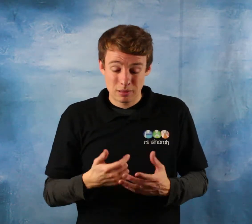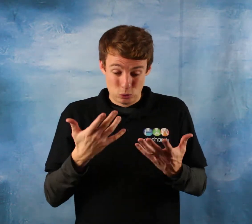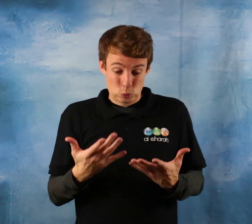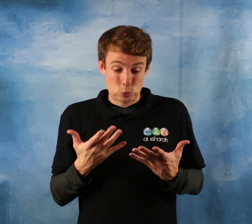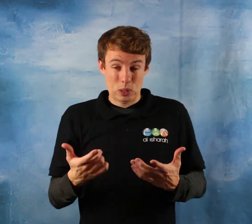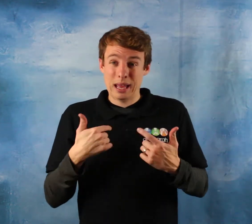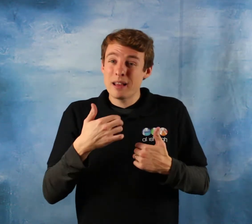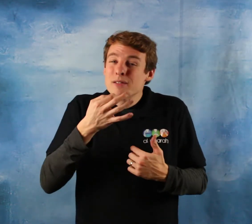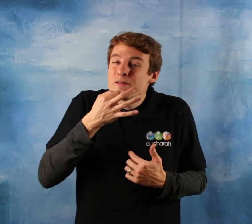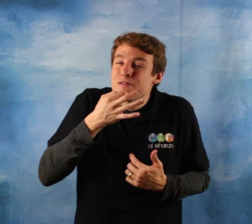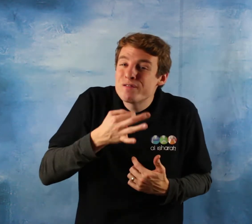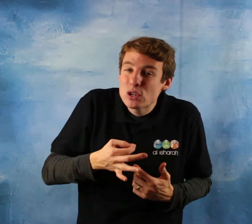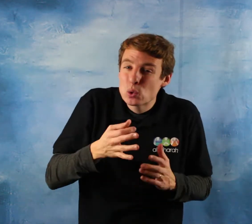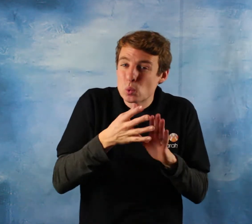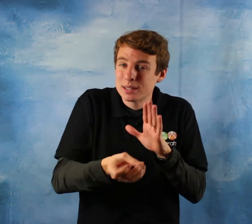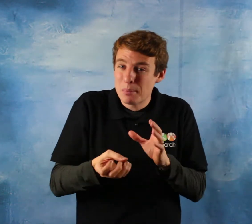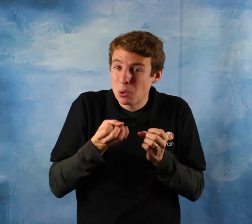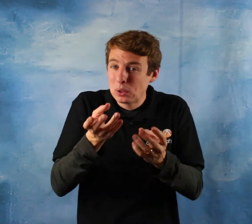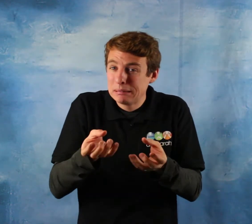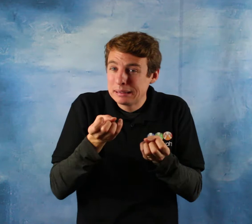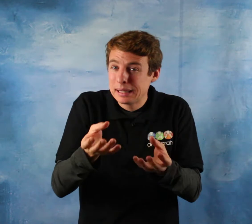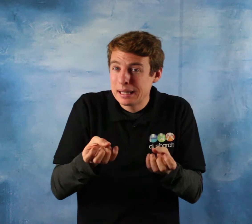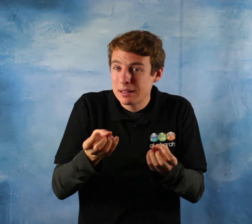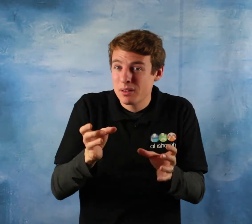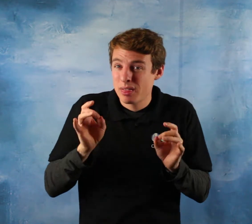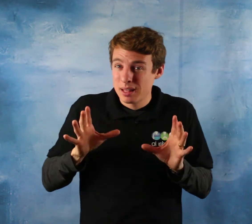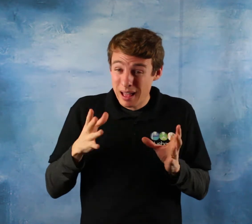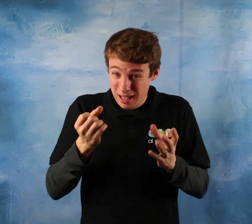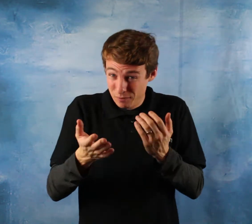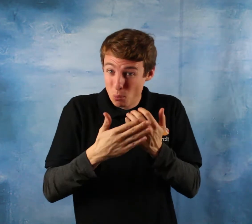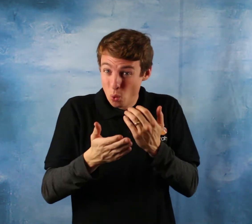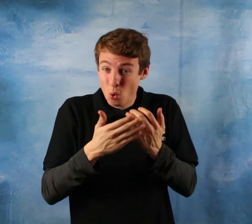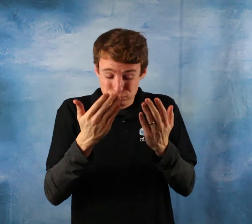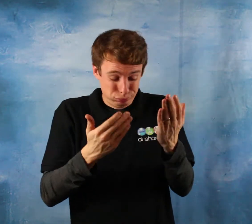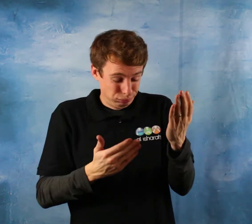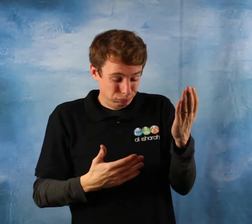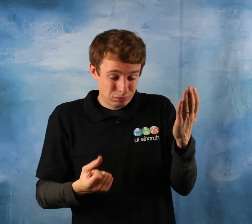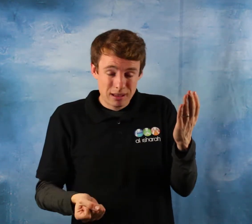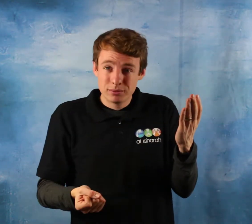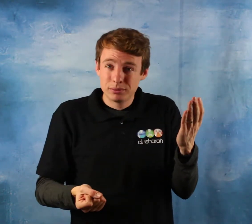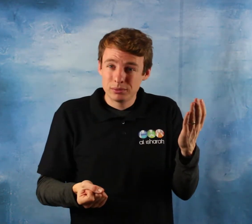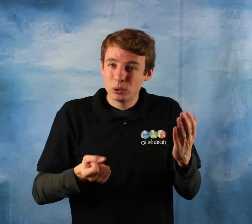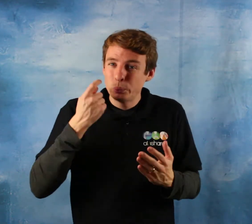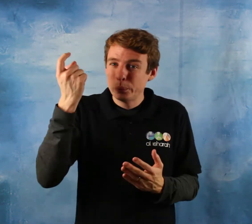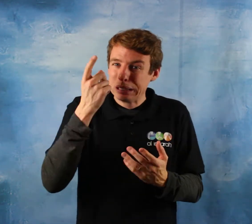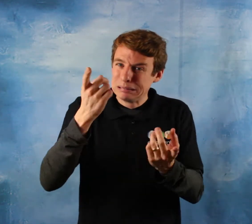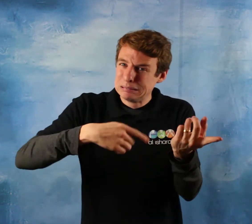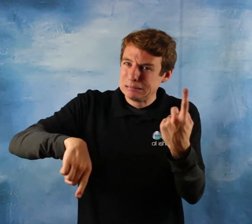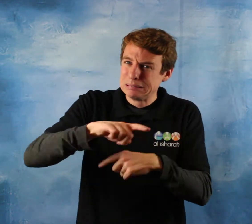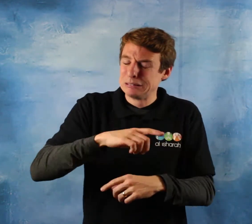our wives or our women any women from our family or extended family how dare us use the how dare someone use